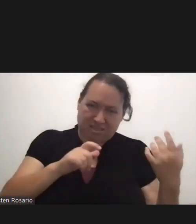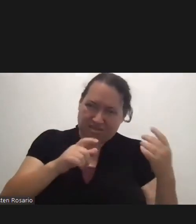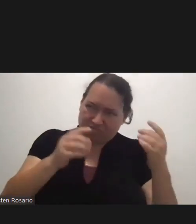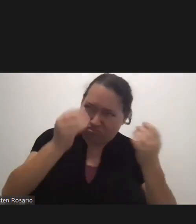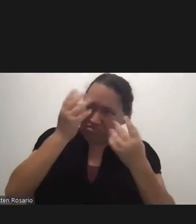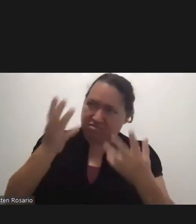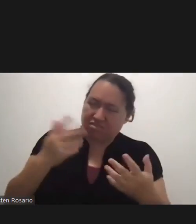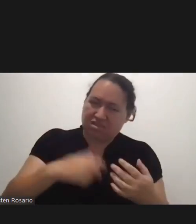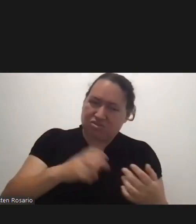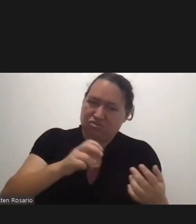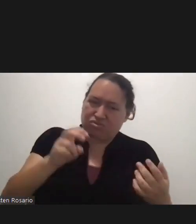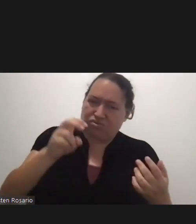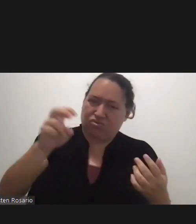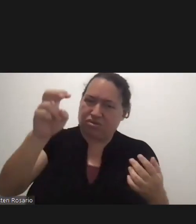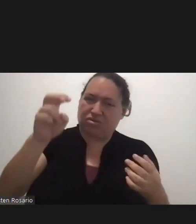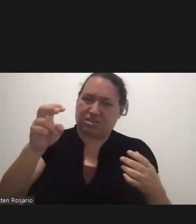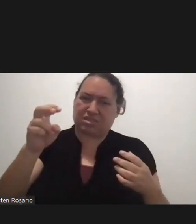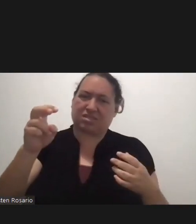Are